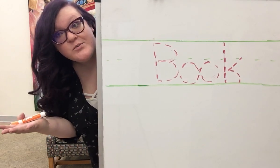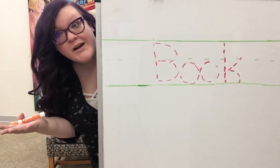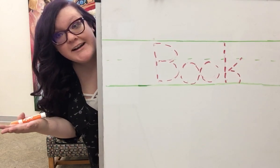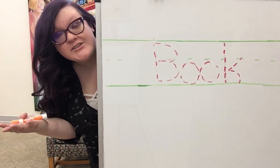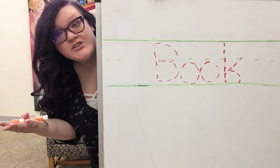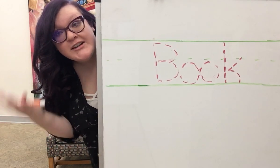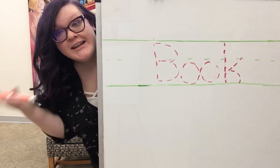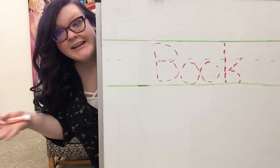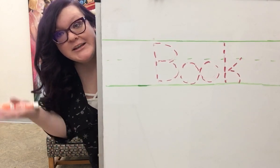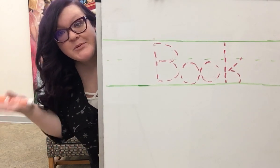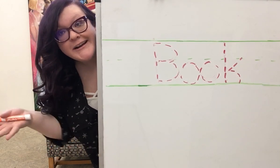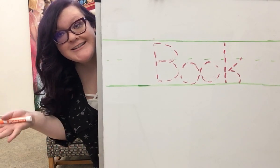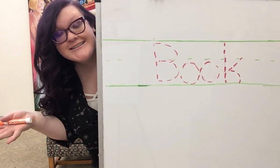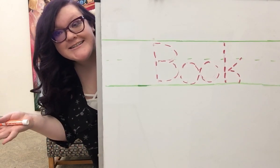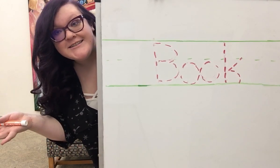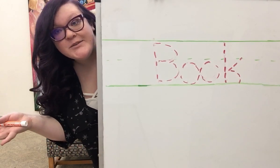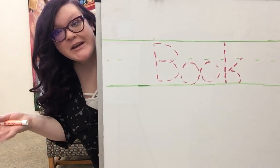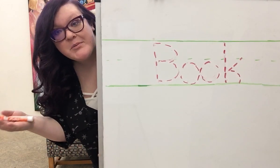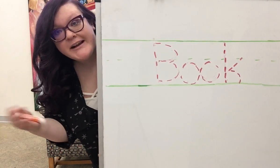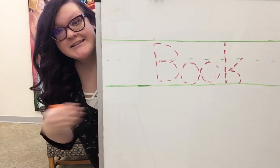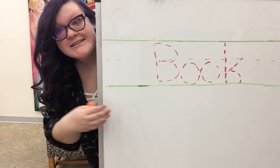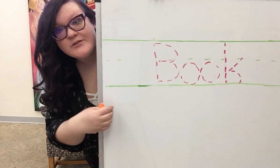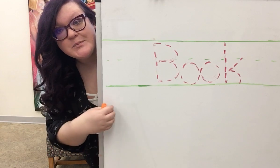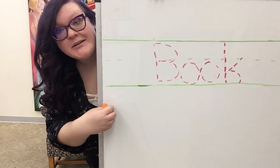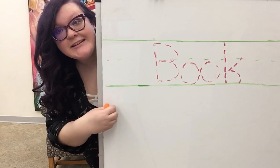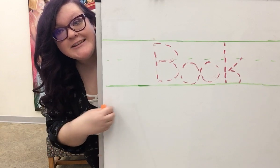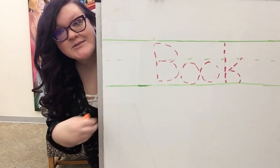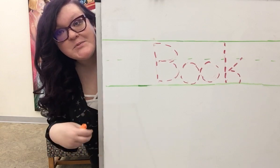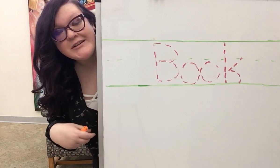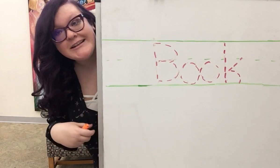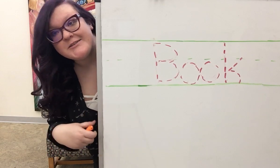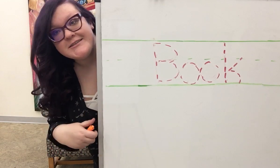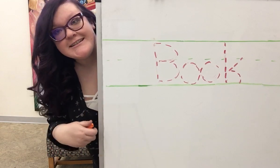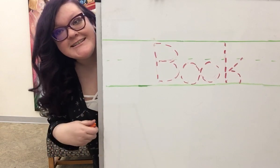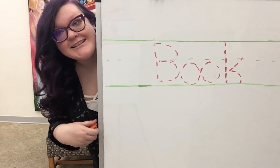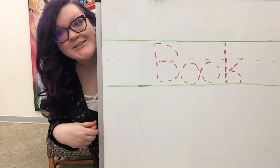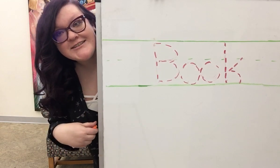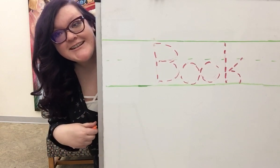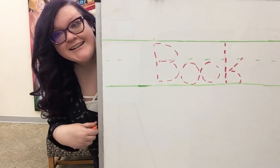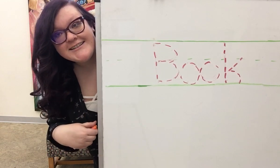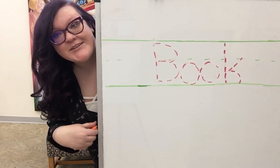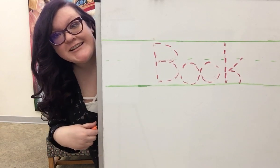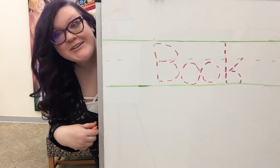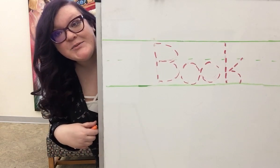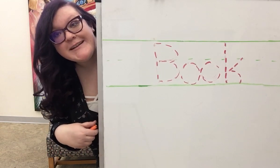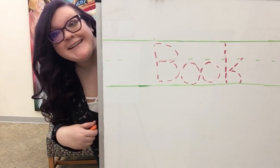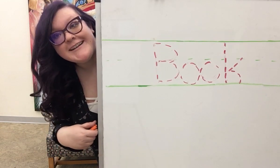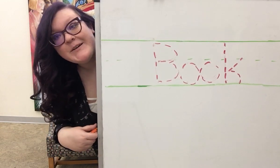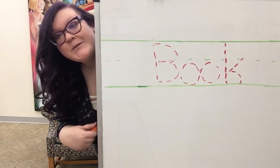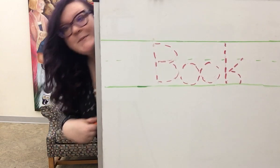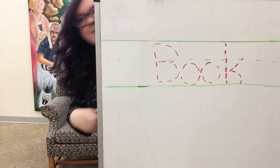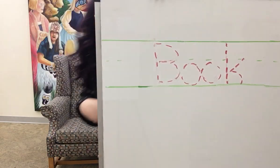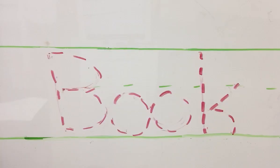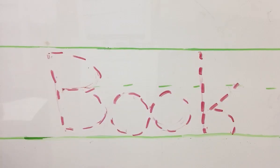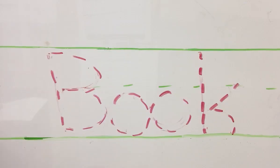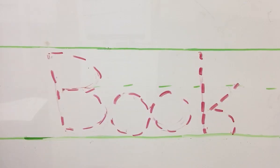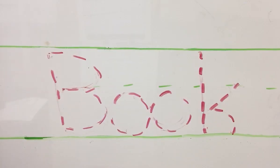watch. Any practice is great practice for building those pre-literacy skills. So here we go. All right.